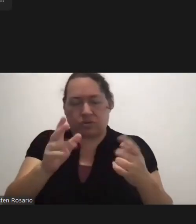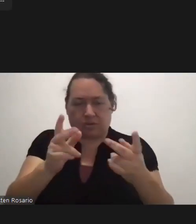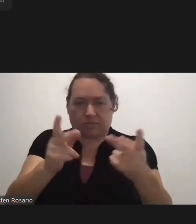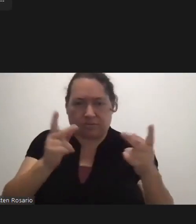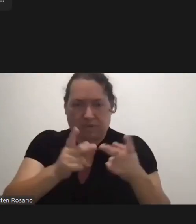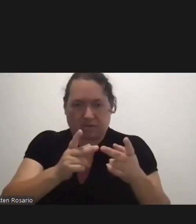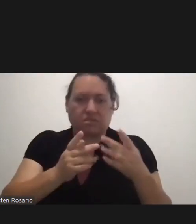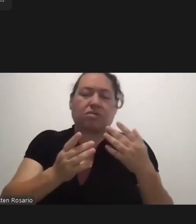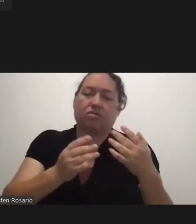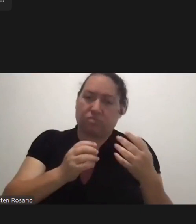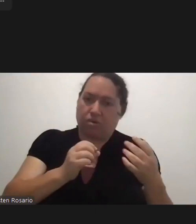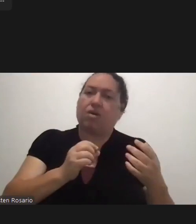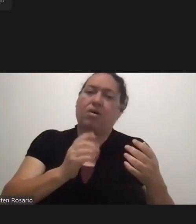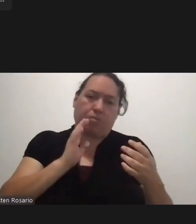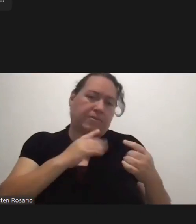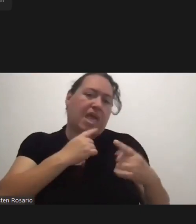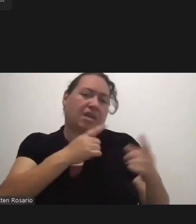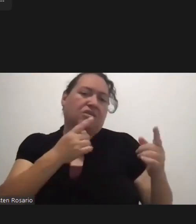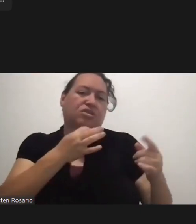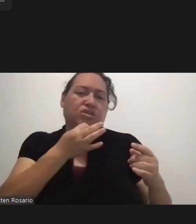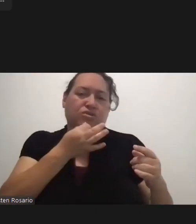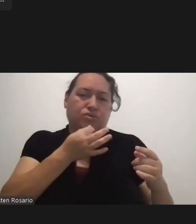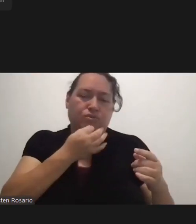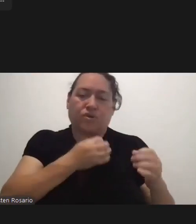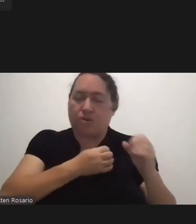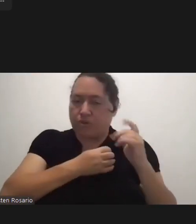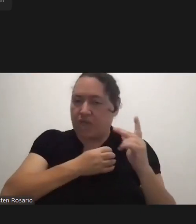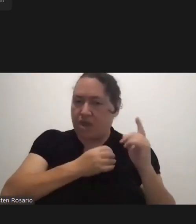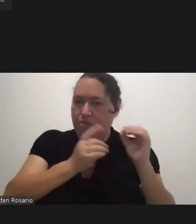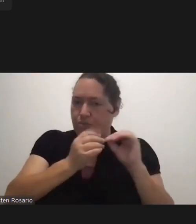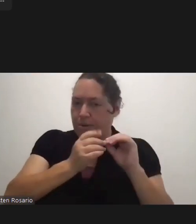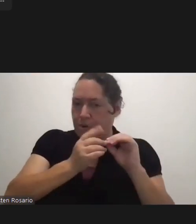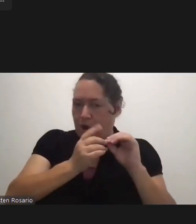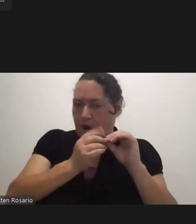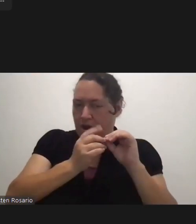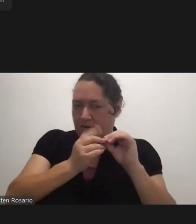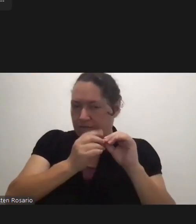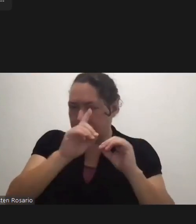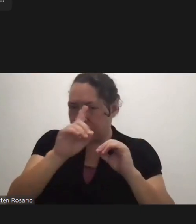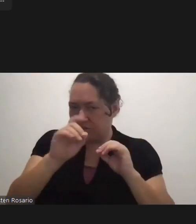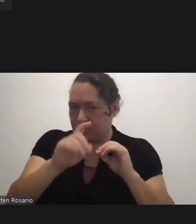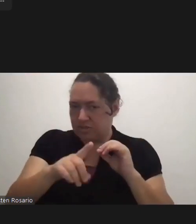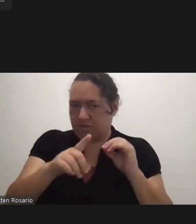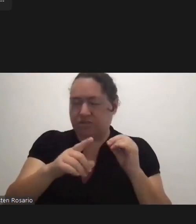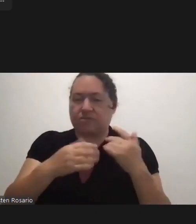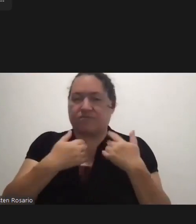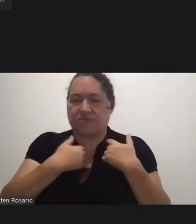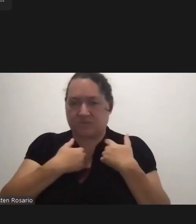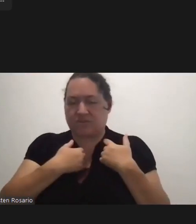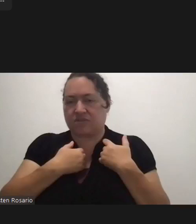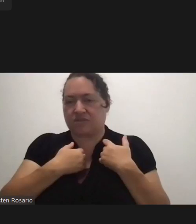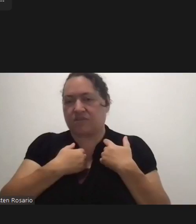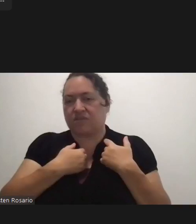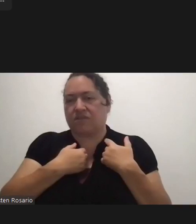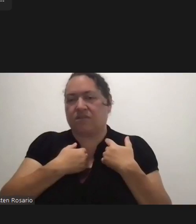All right. And just just one more question. You know, there have been three new variants of concern that have been identified